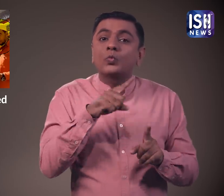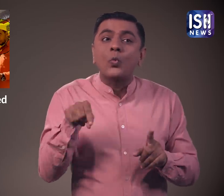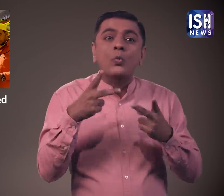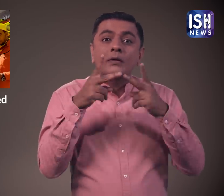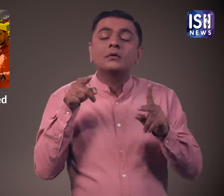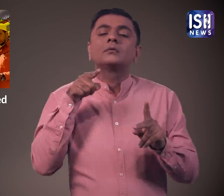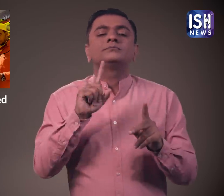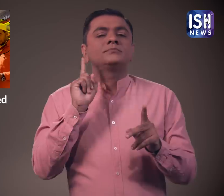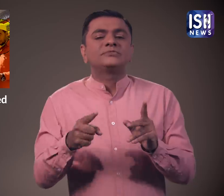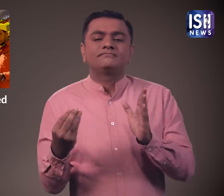offences.